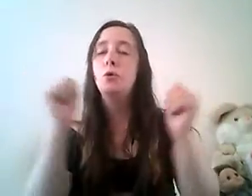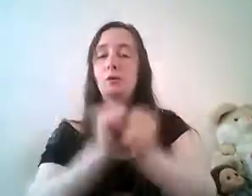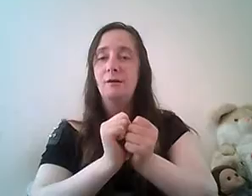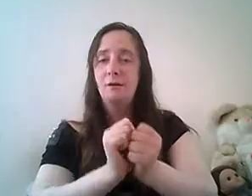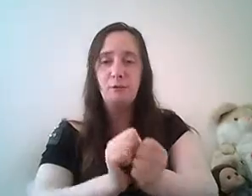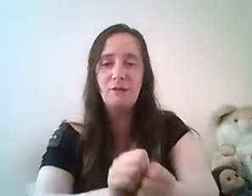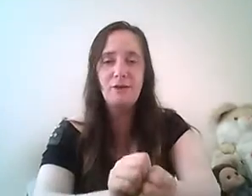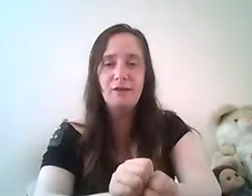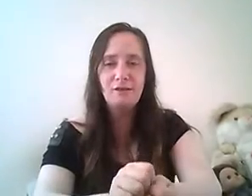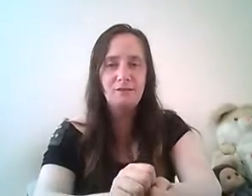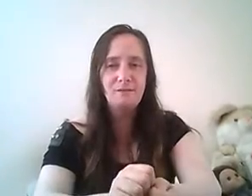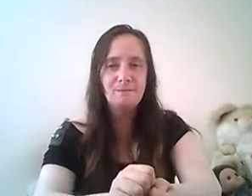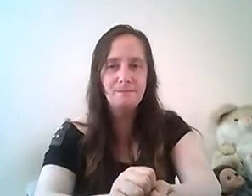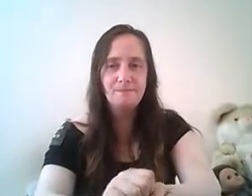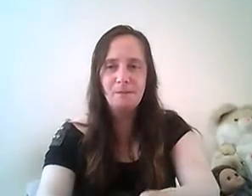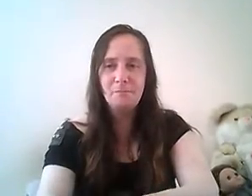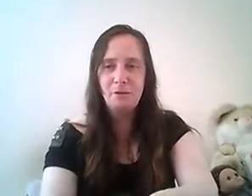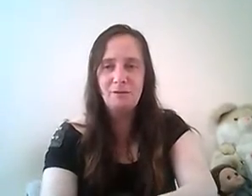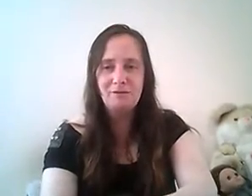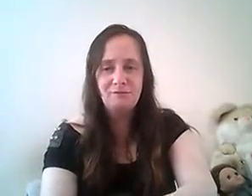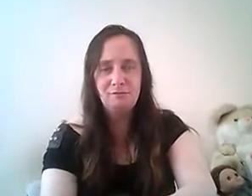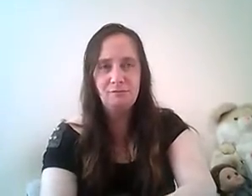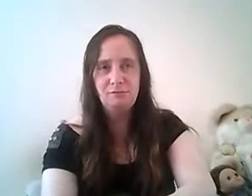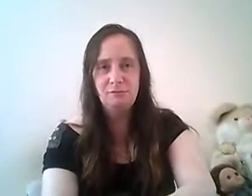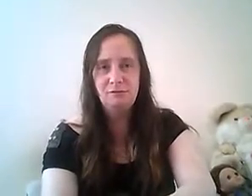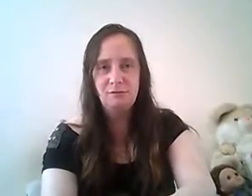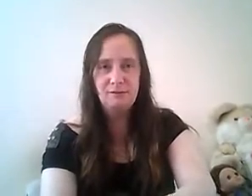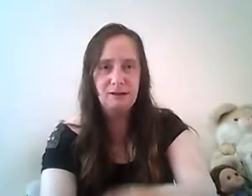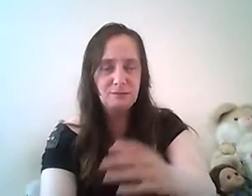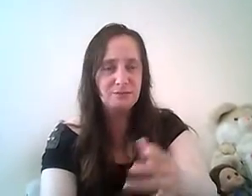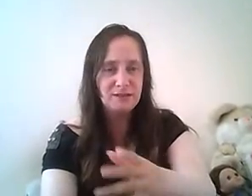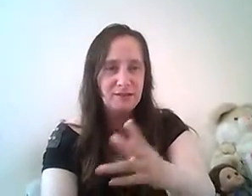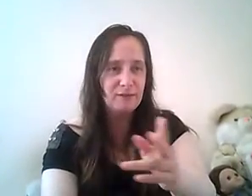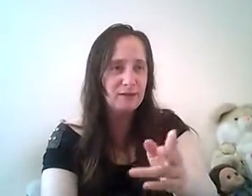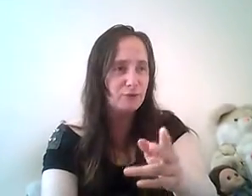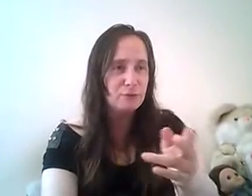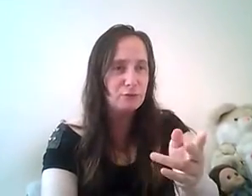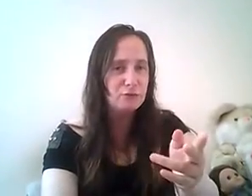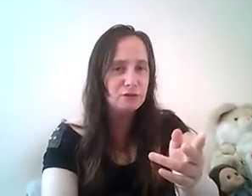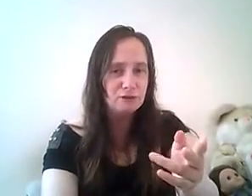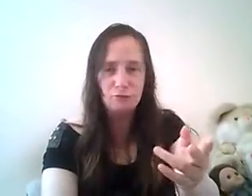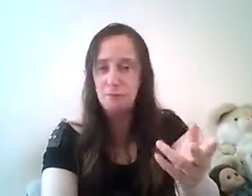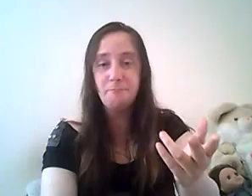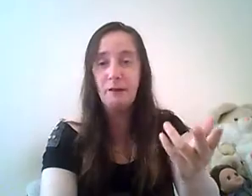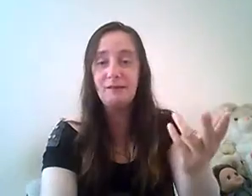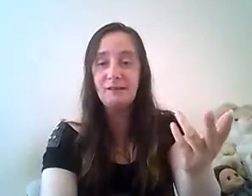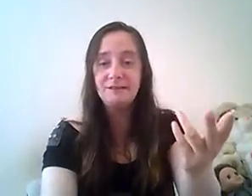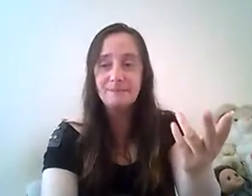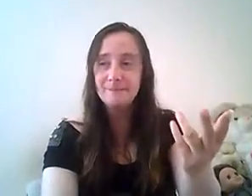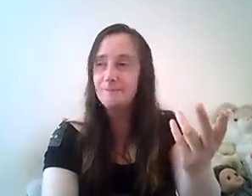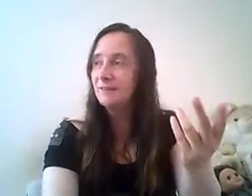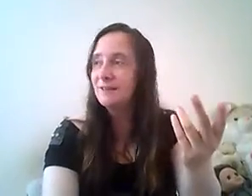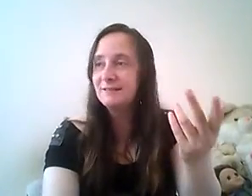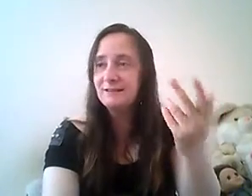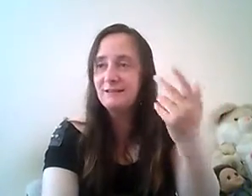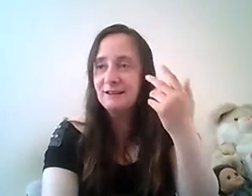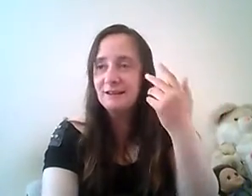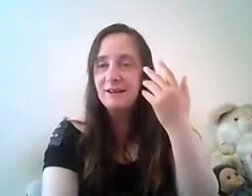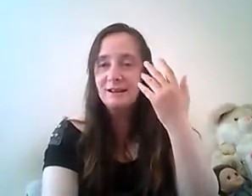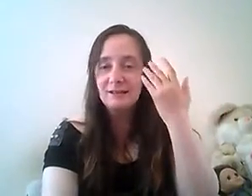and whatever but as we've seen in the last few episodes don't be in paradise sidney is